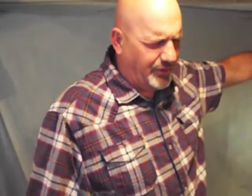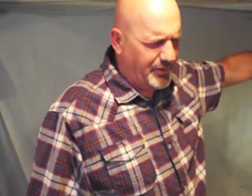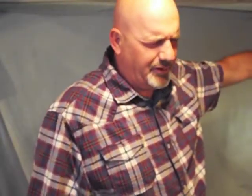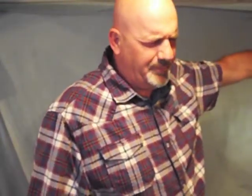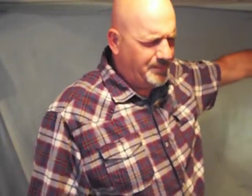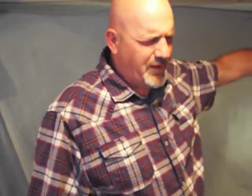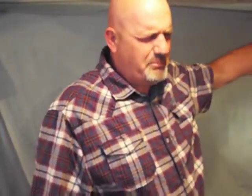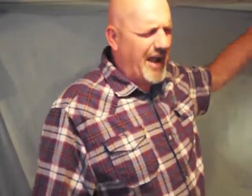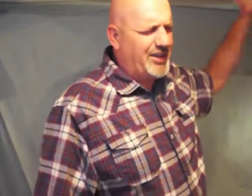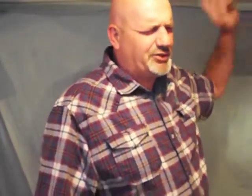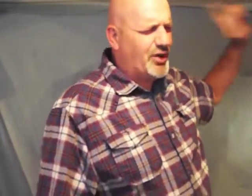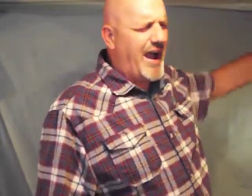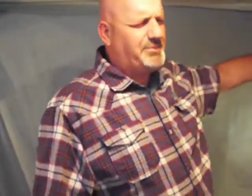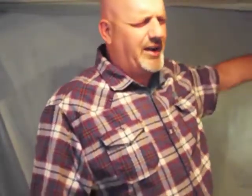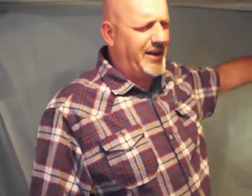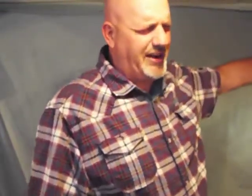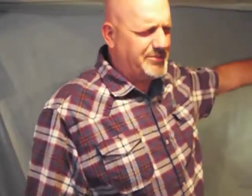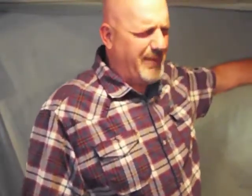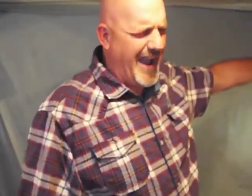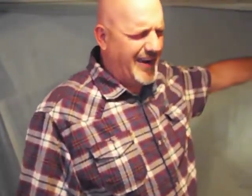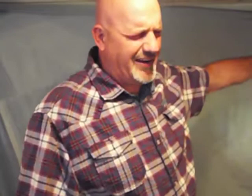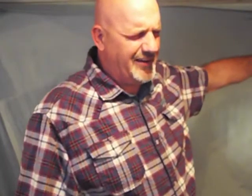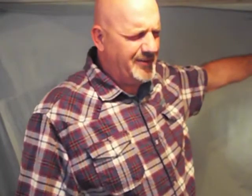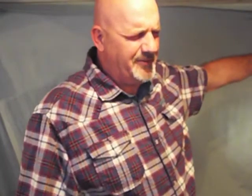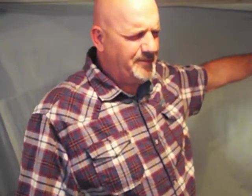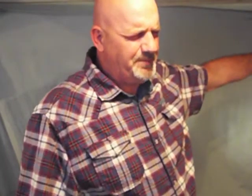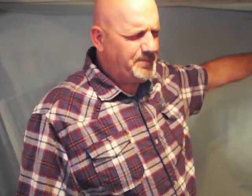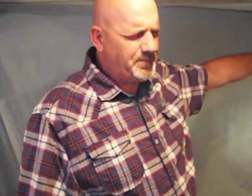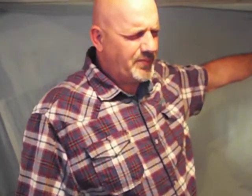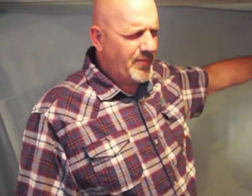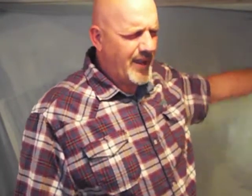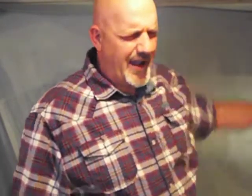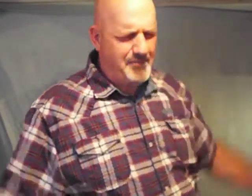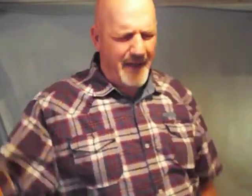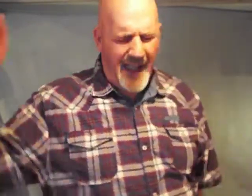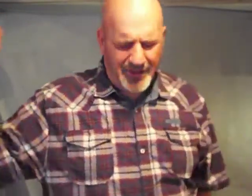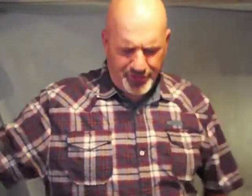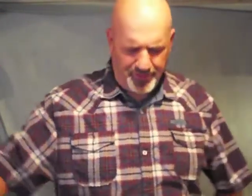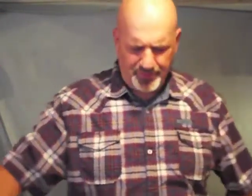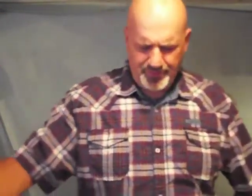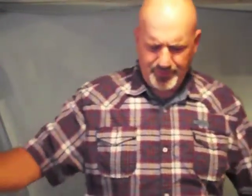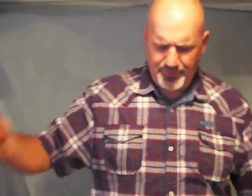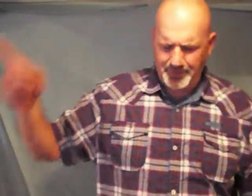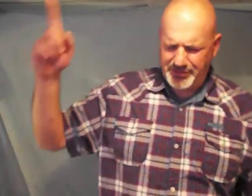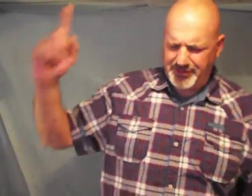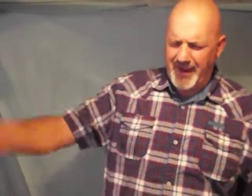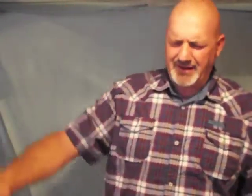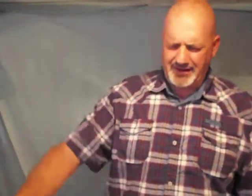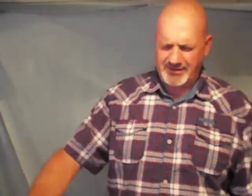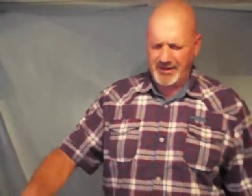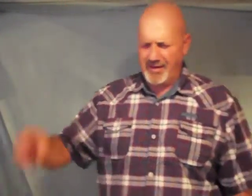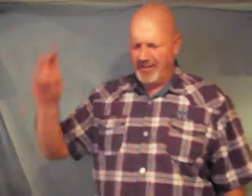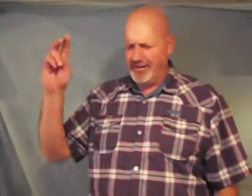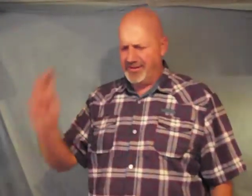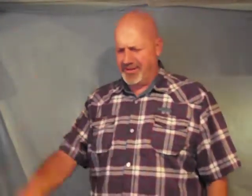by the stripes on his back I bind you from sickness disease